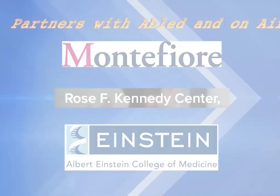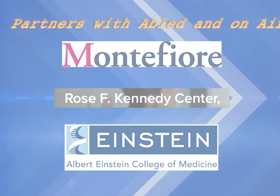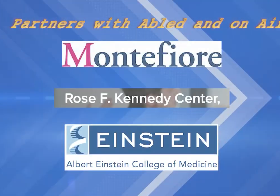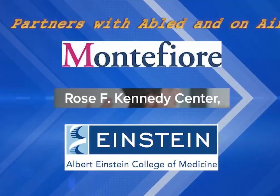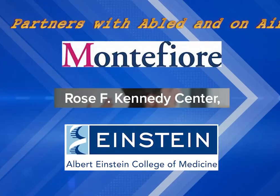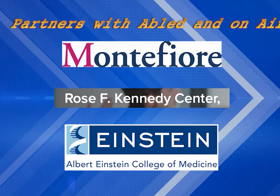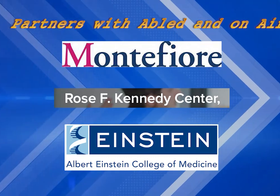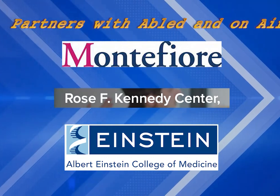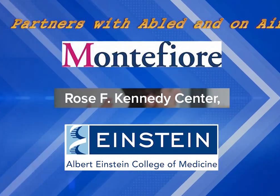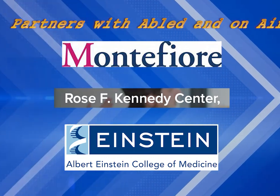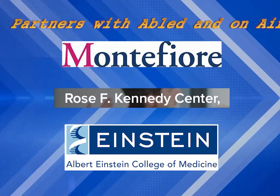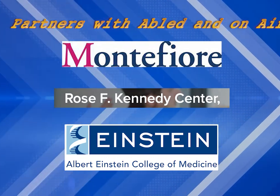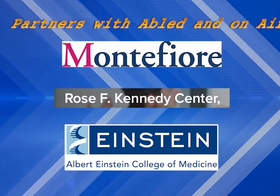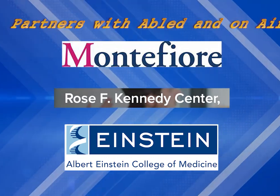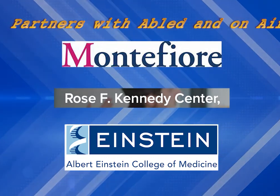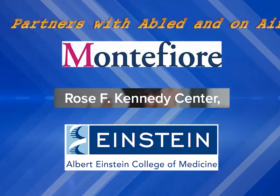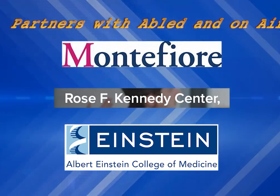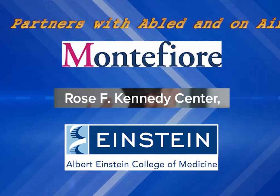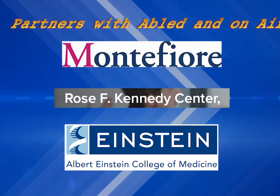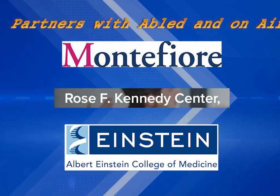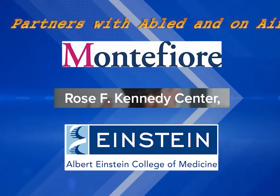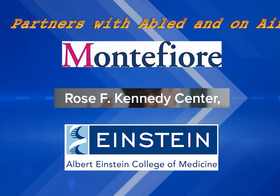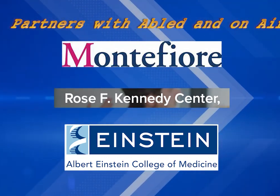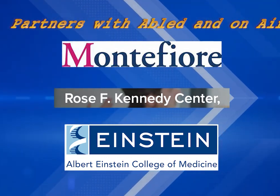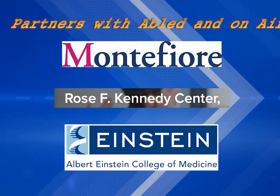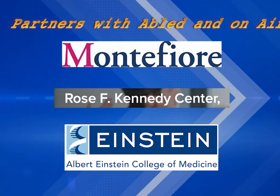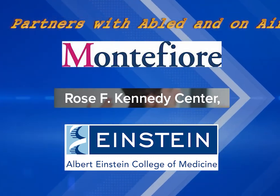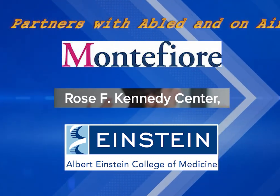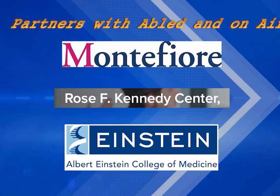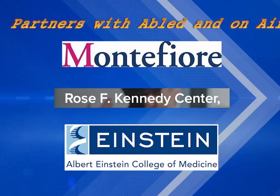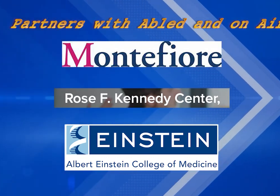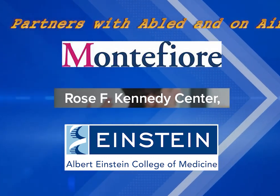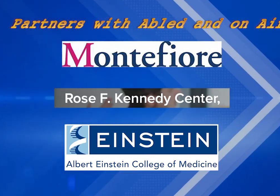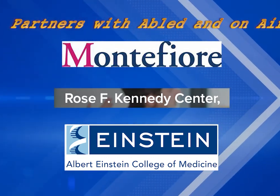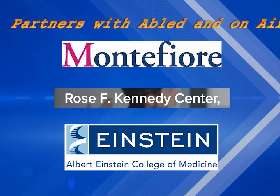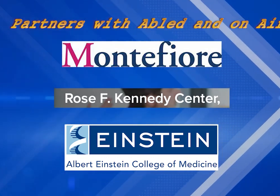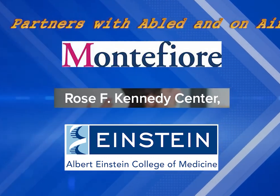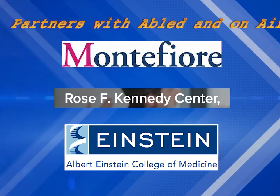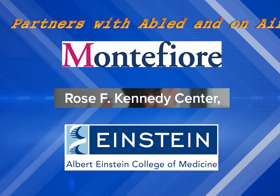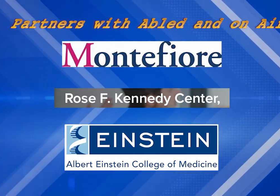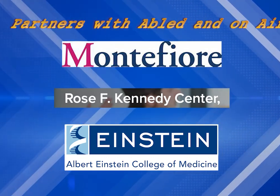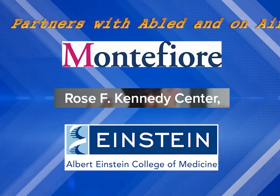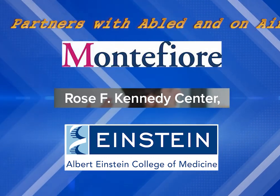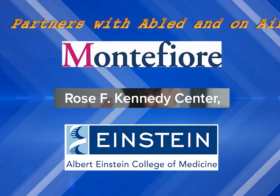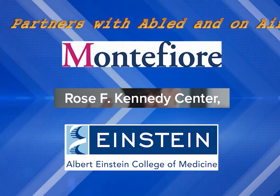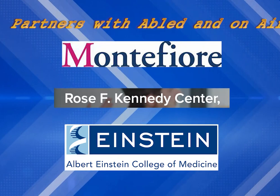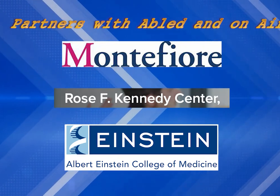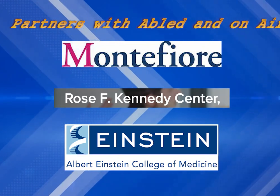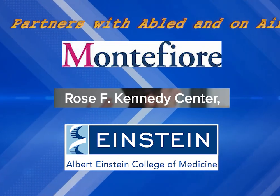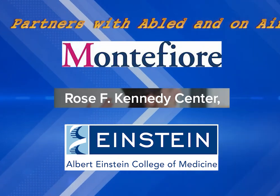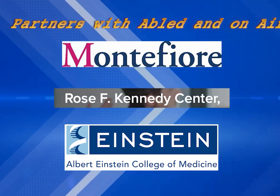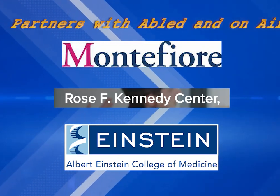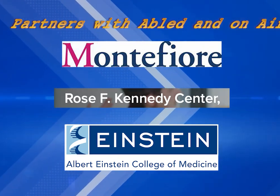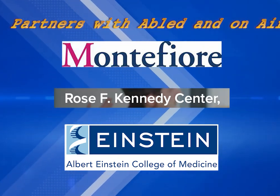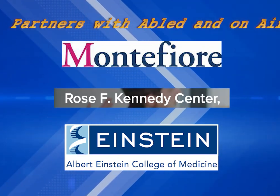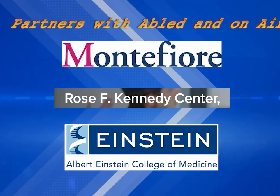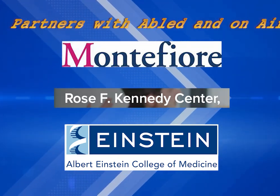Montefiore Medical Center of the Bronx, Rose F. Kennedy Center of Bronx, New York, Albert Einstein